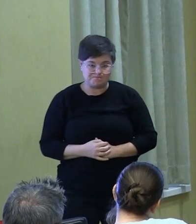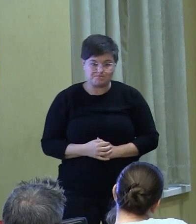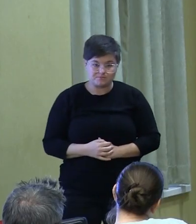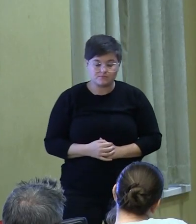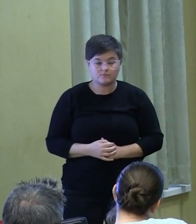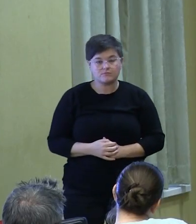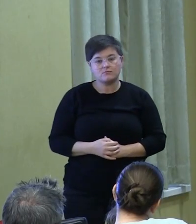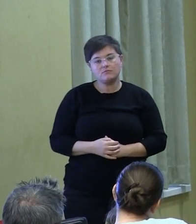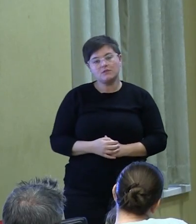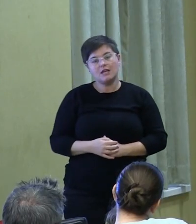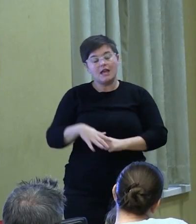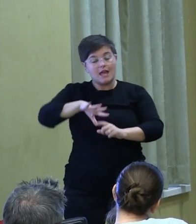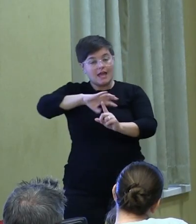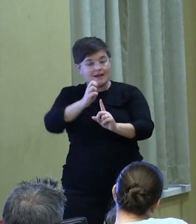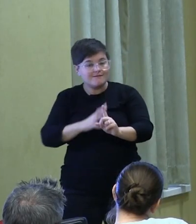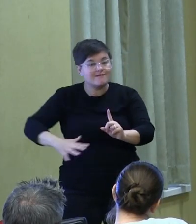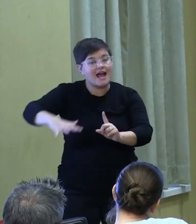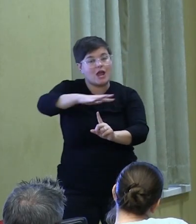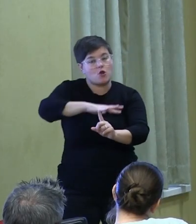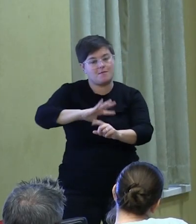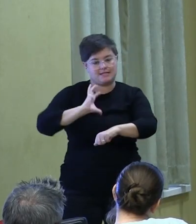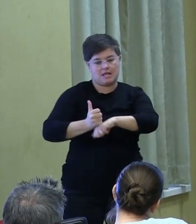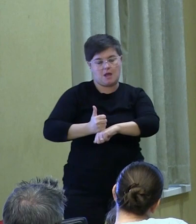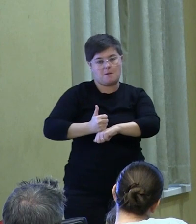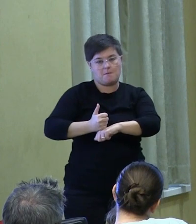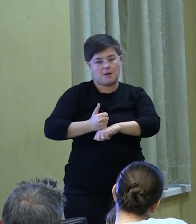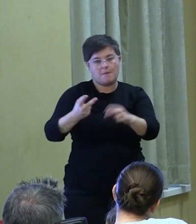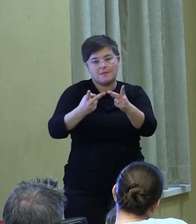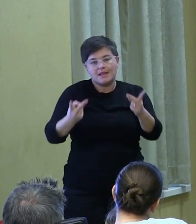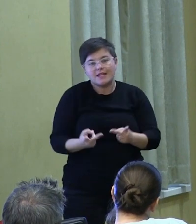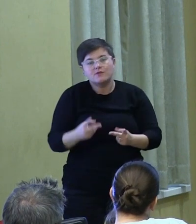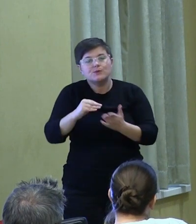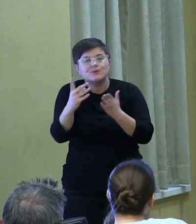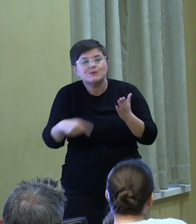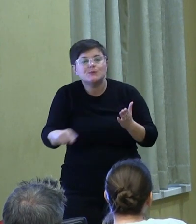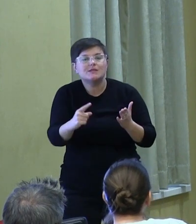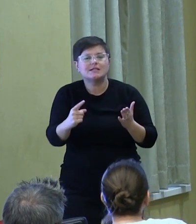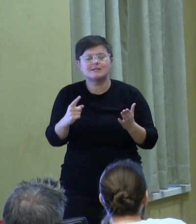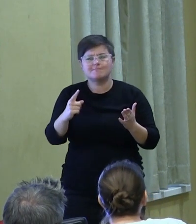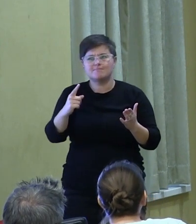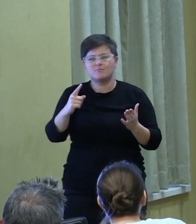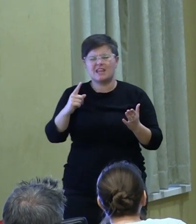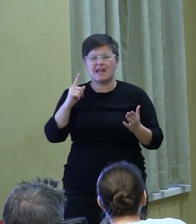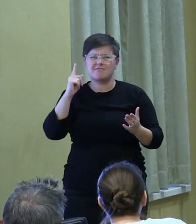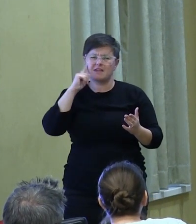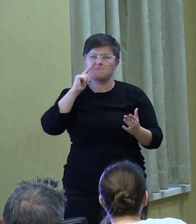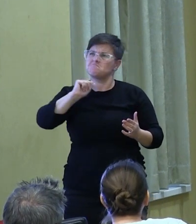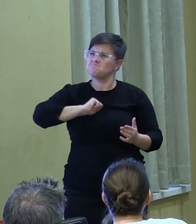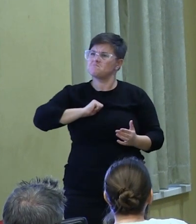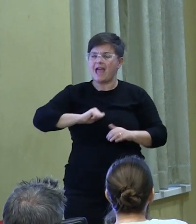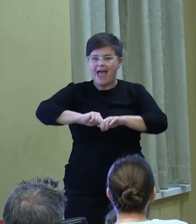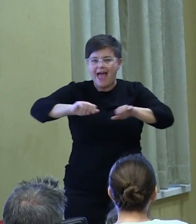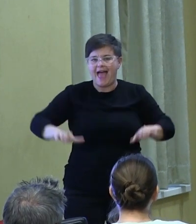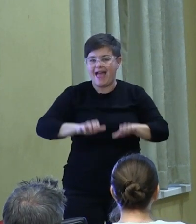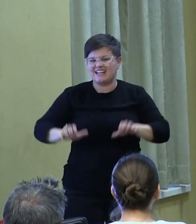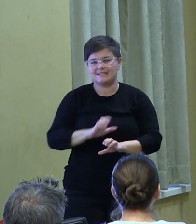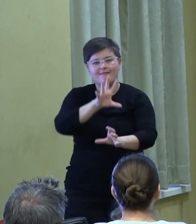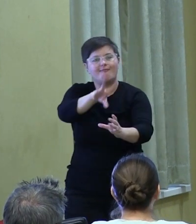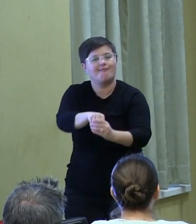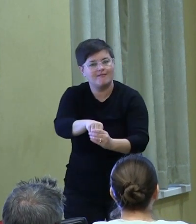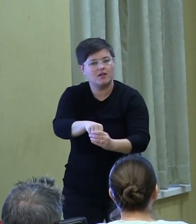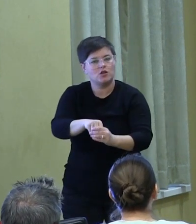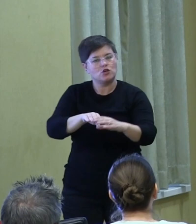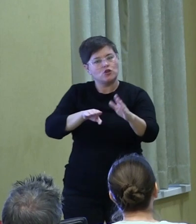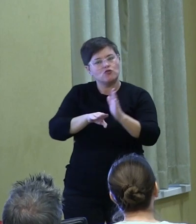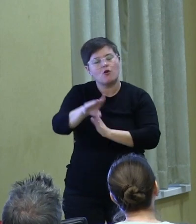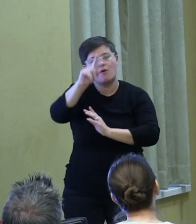So, such an environment creates a space for students to see themselves as active agents and to grow their disposition